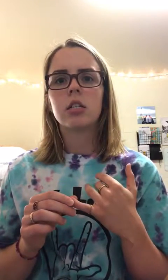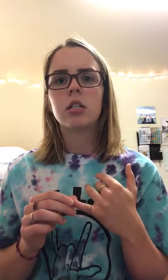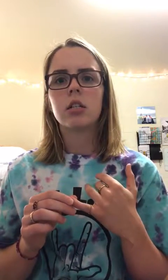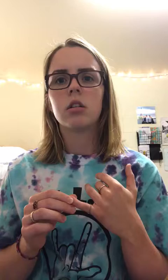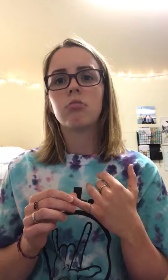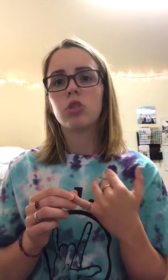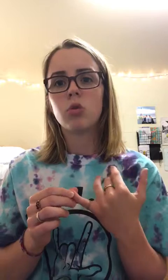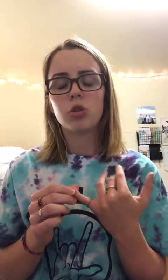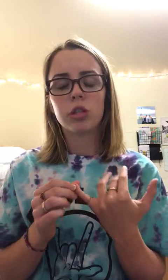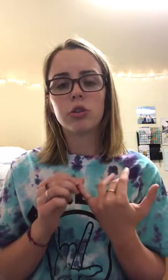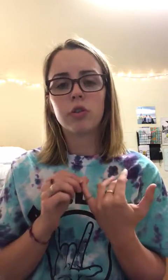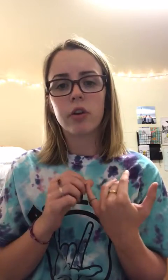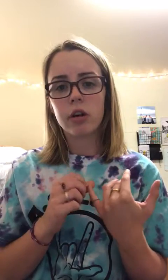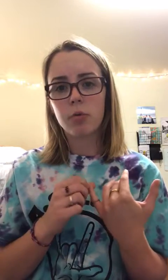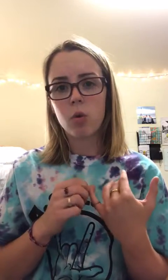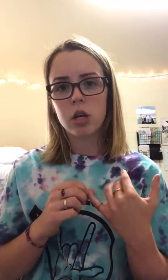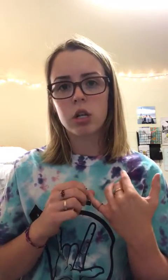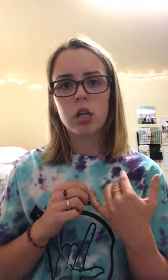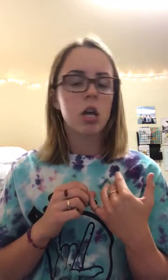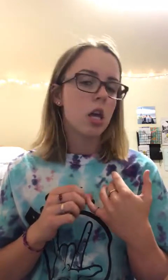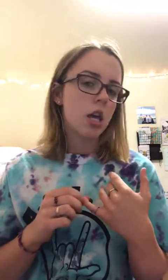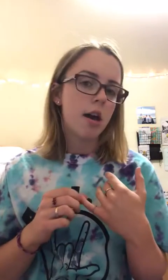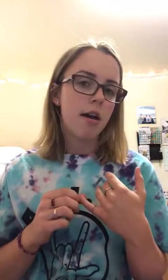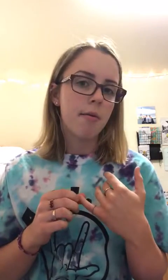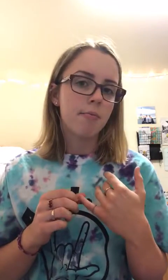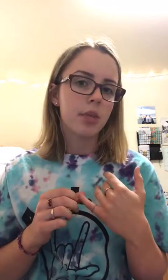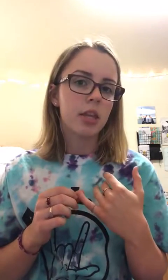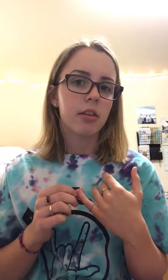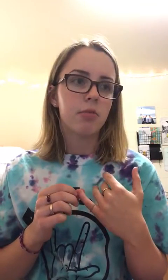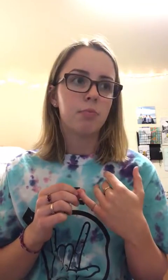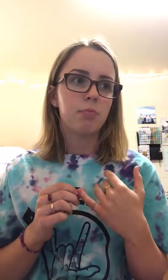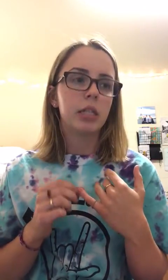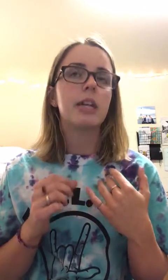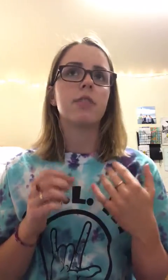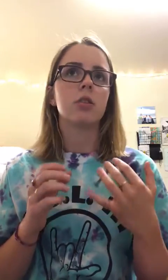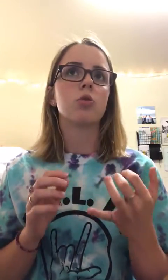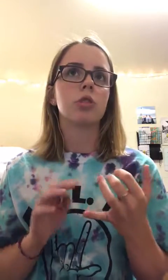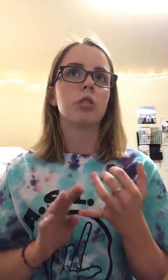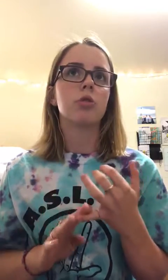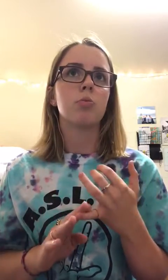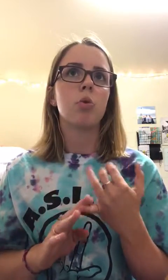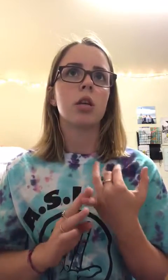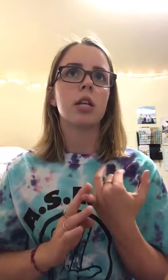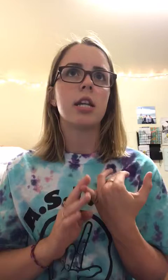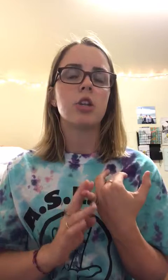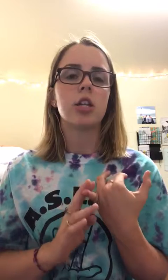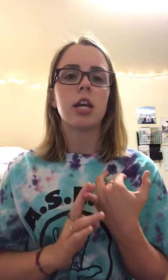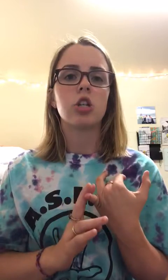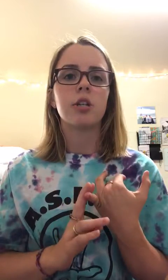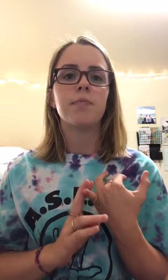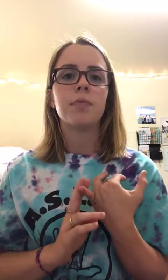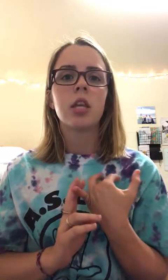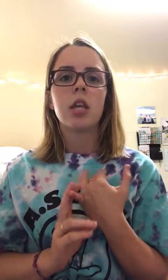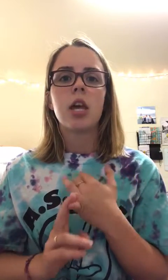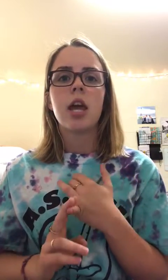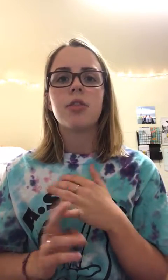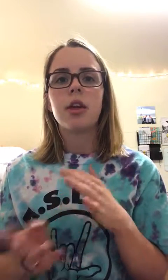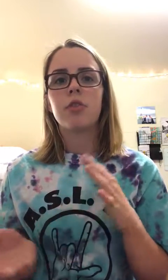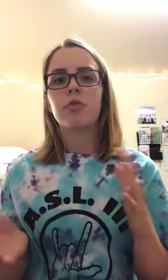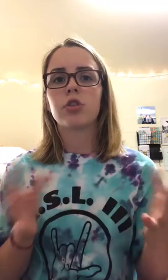And social skills are very important, and they believe that social skills are important in education. And then for